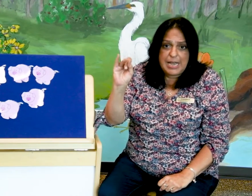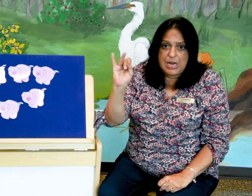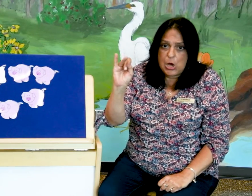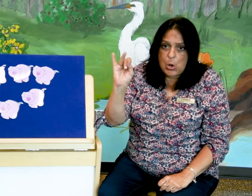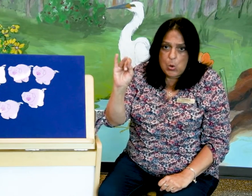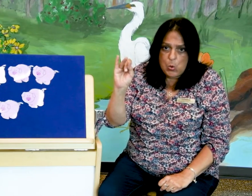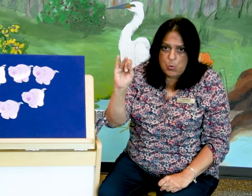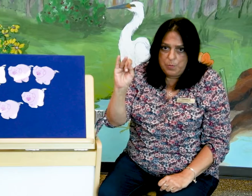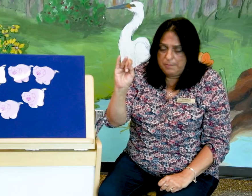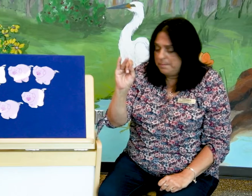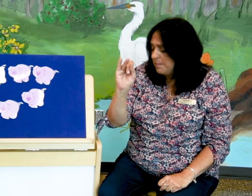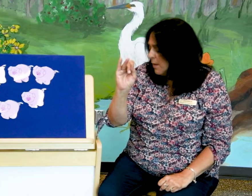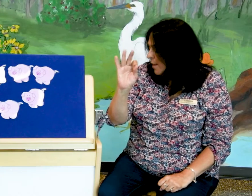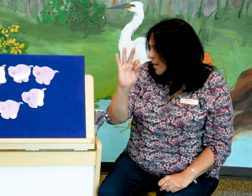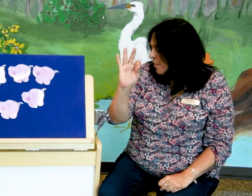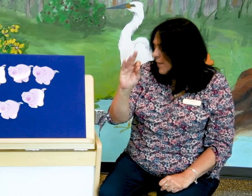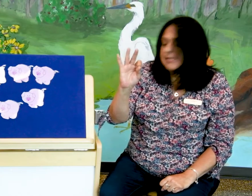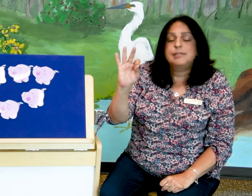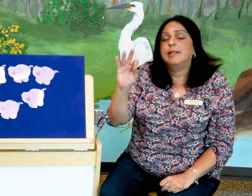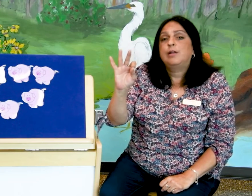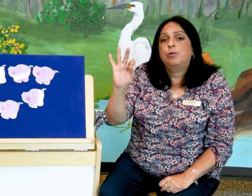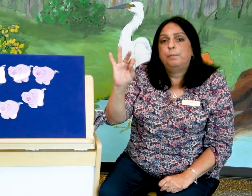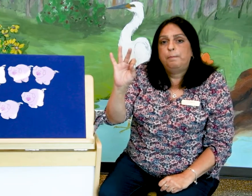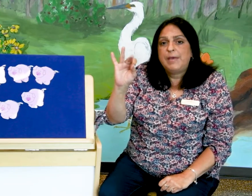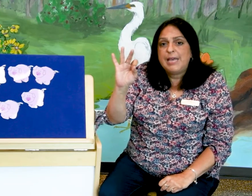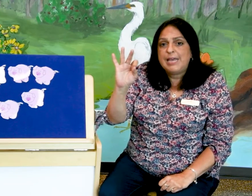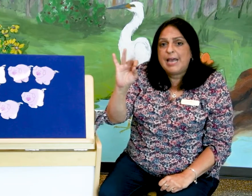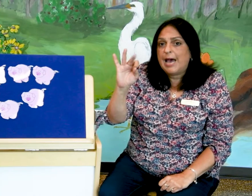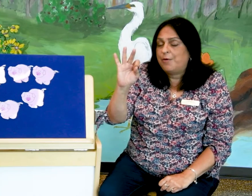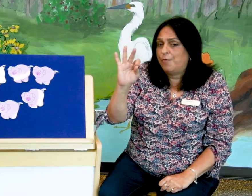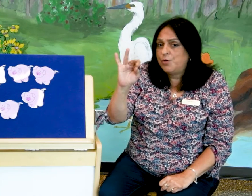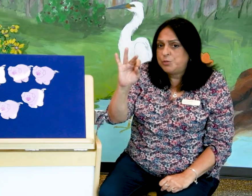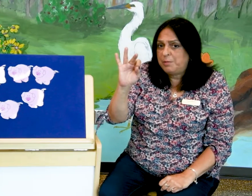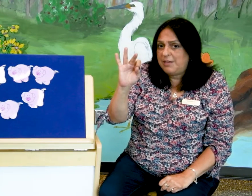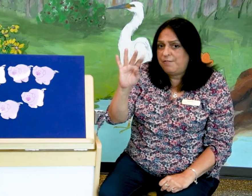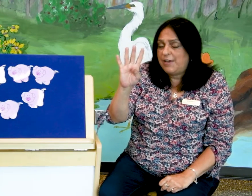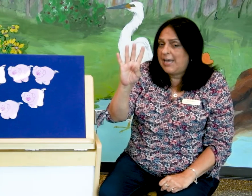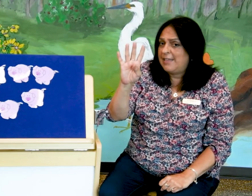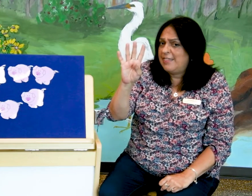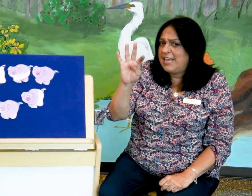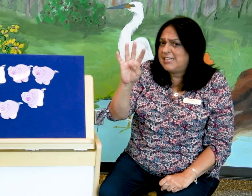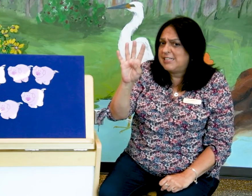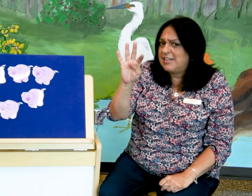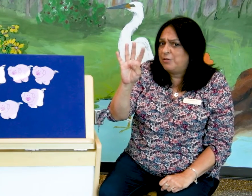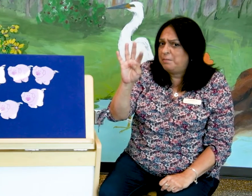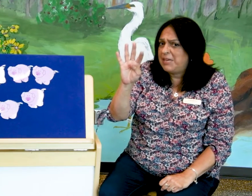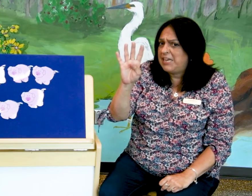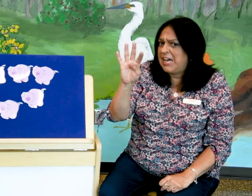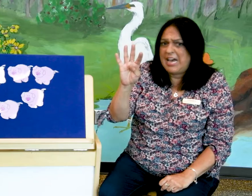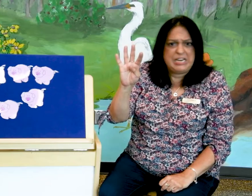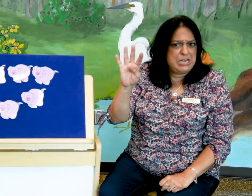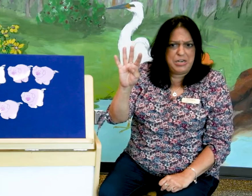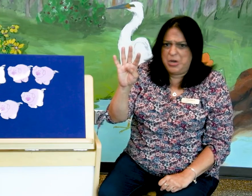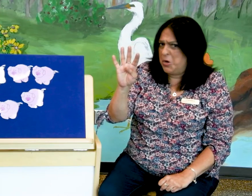home. This little piggy had roast beef, and this little piggy had none.